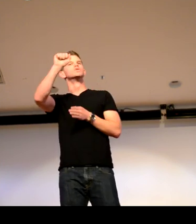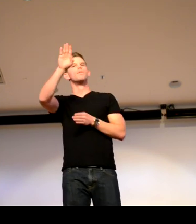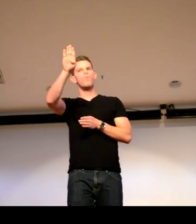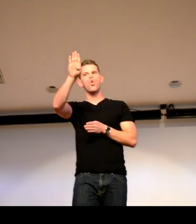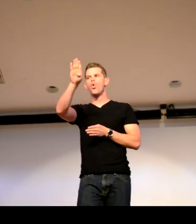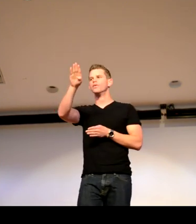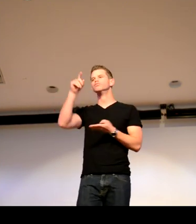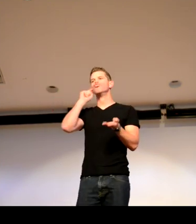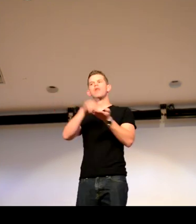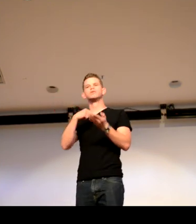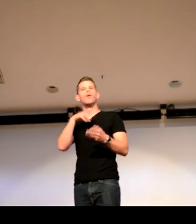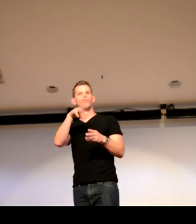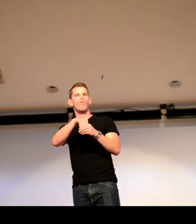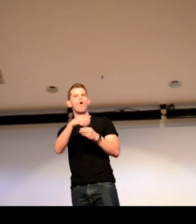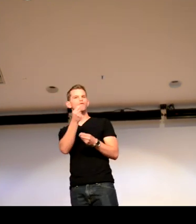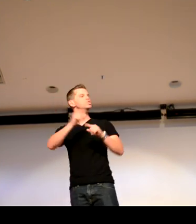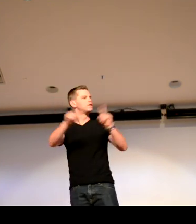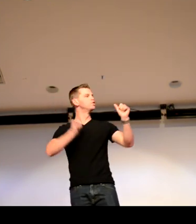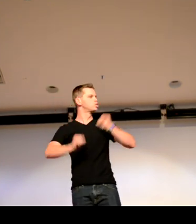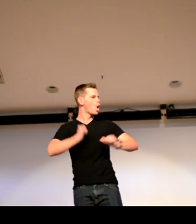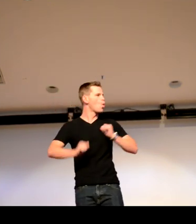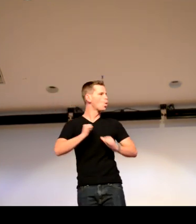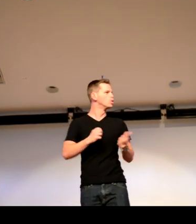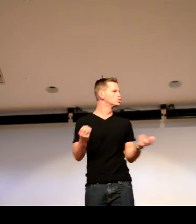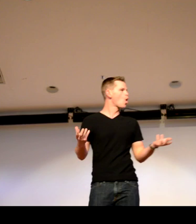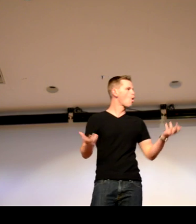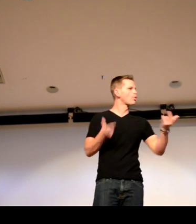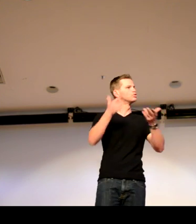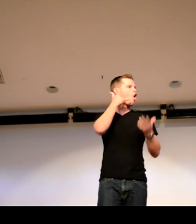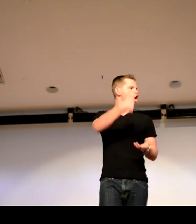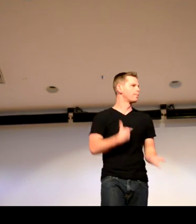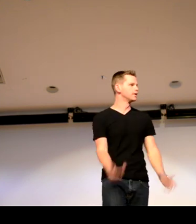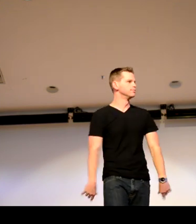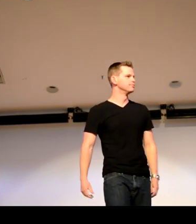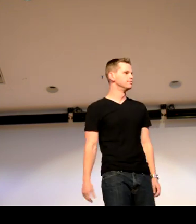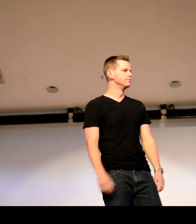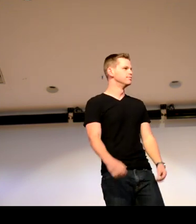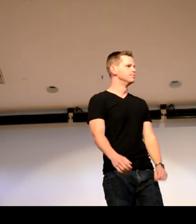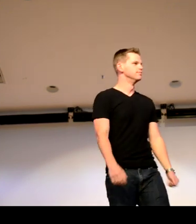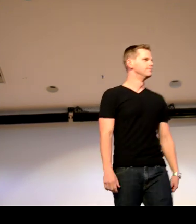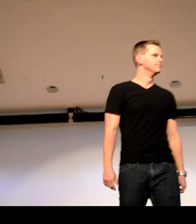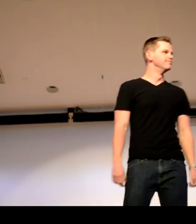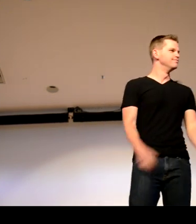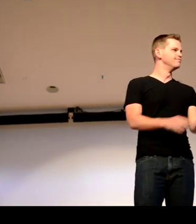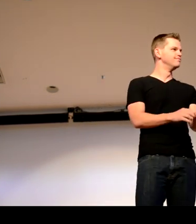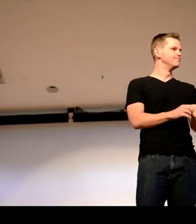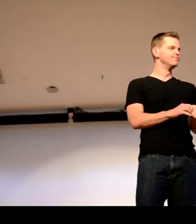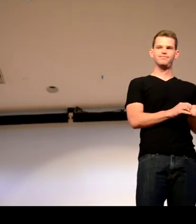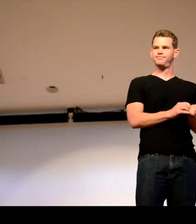And then from House, that's when switched at birth sort of caught on that I had been in a few shows already. So, didn't call me.